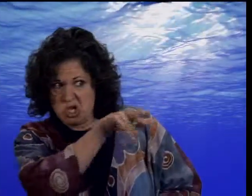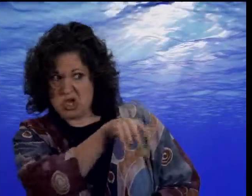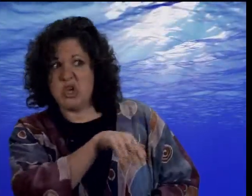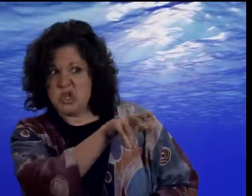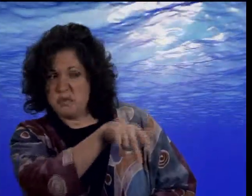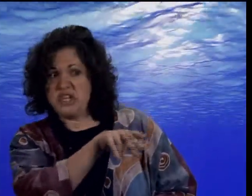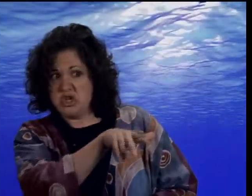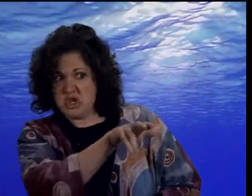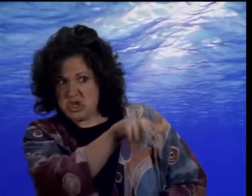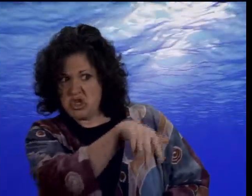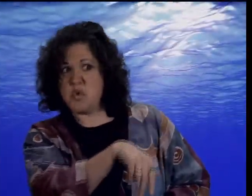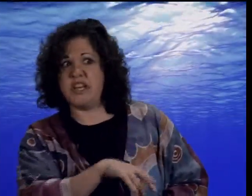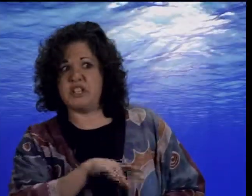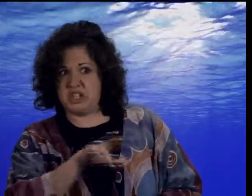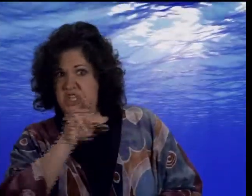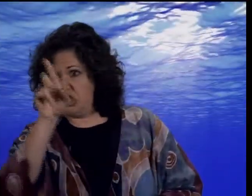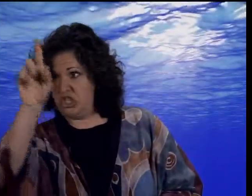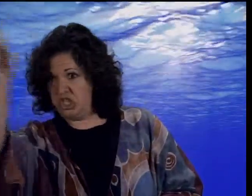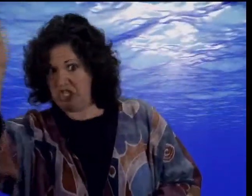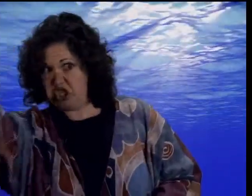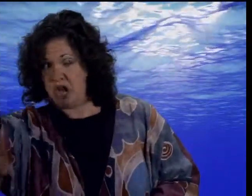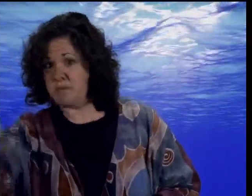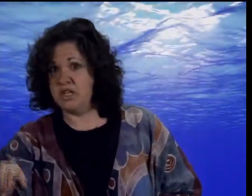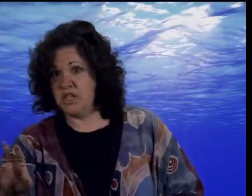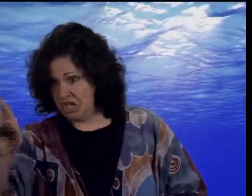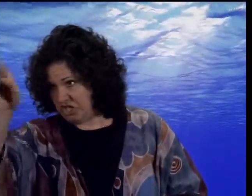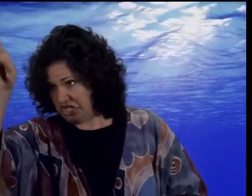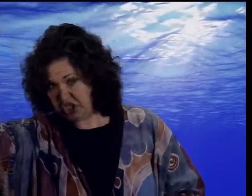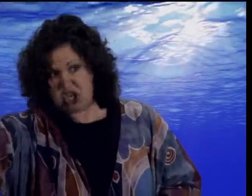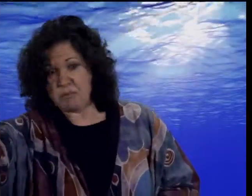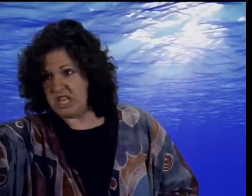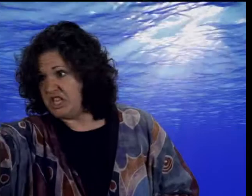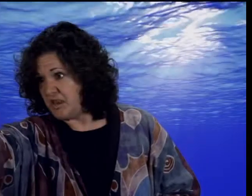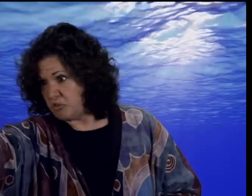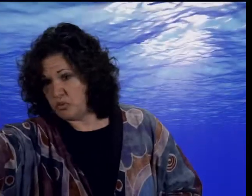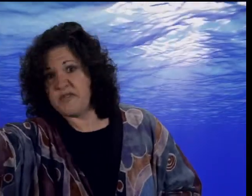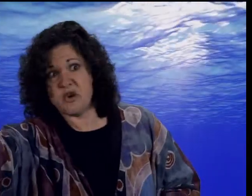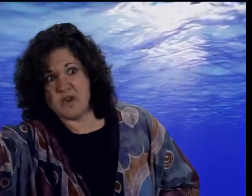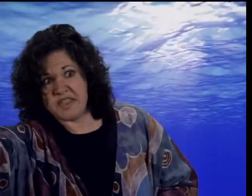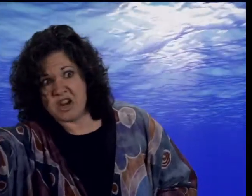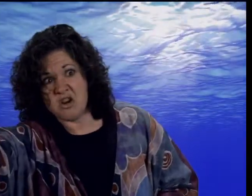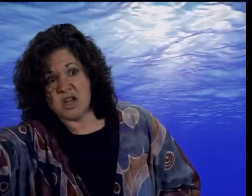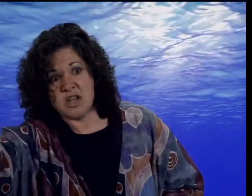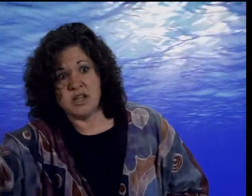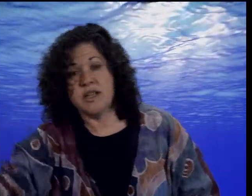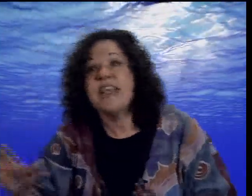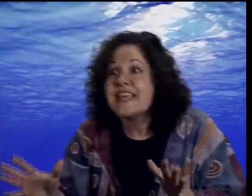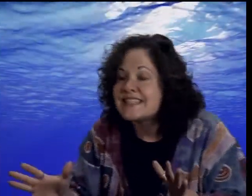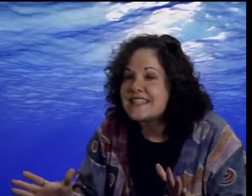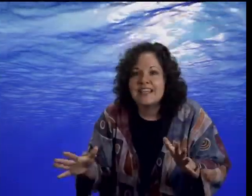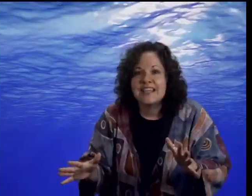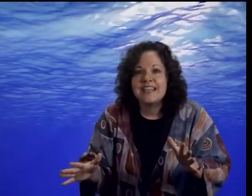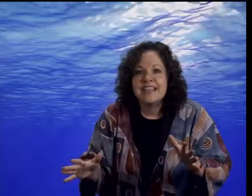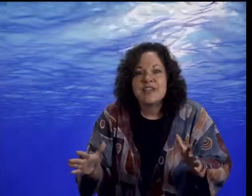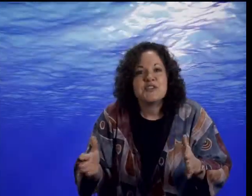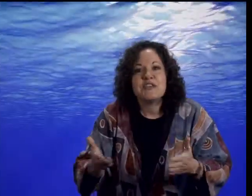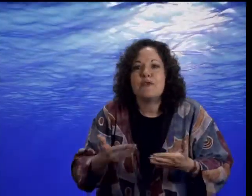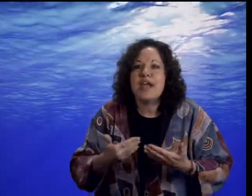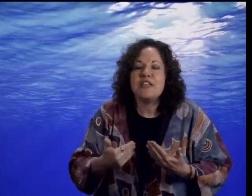You mean, you want us to jump? To jump into that river over there? Yes. You see, for any